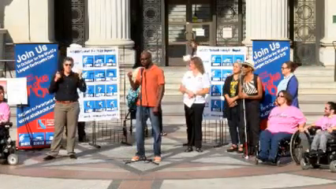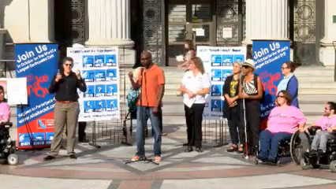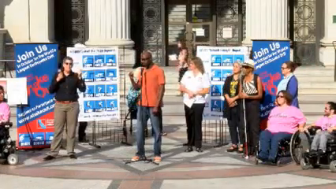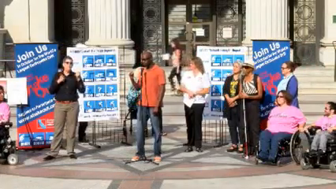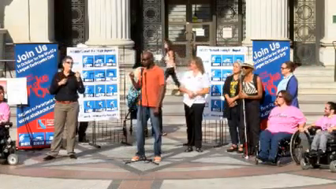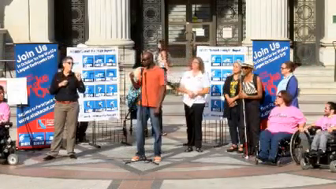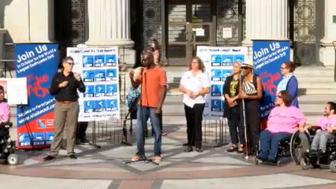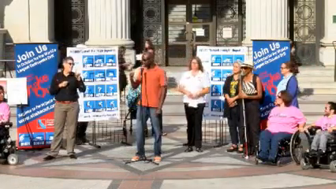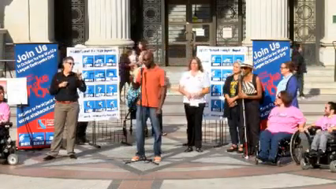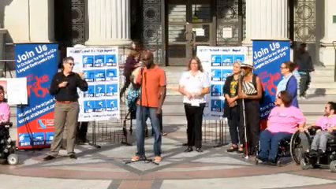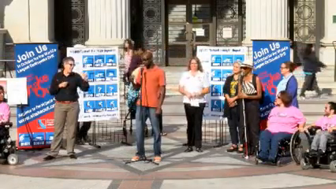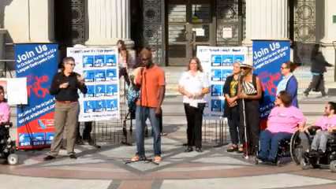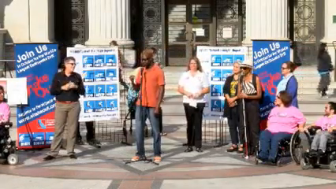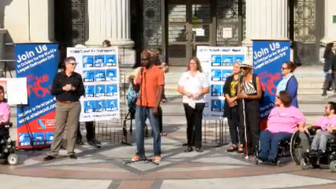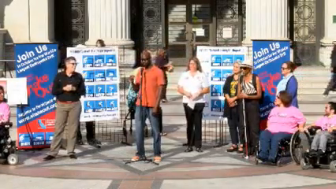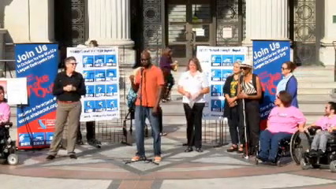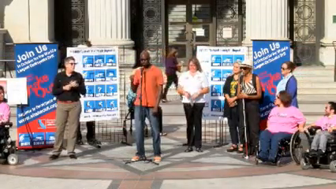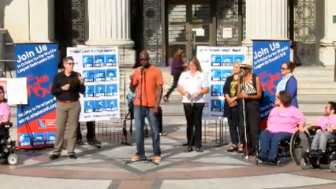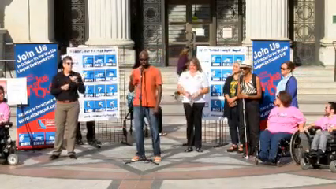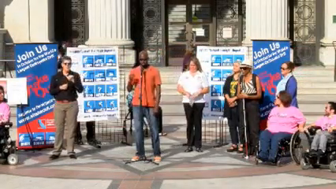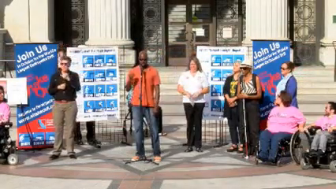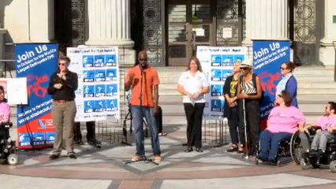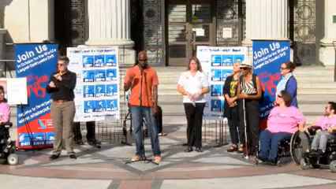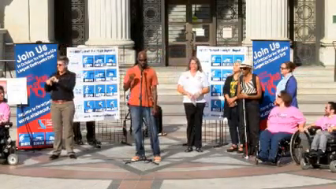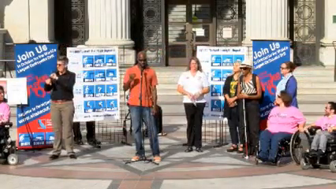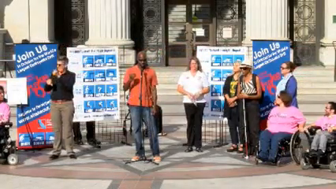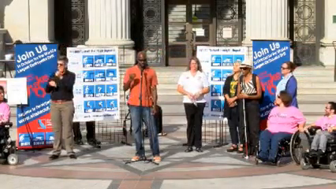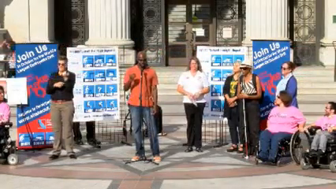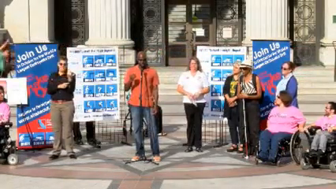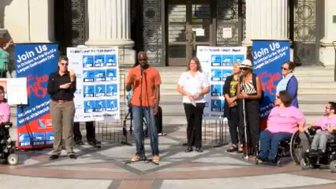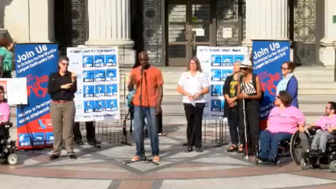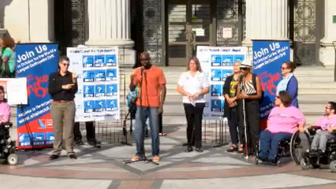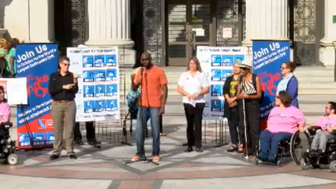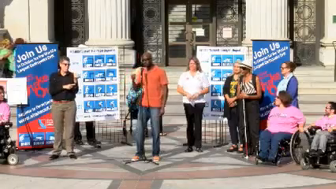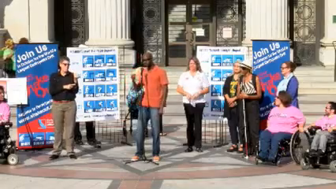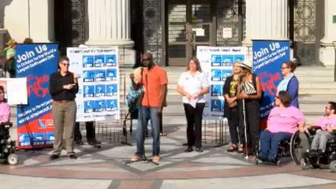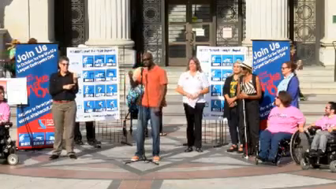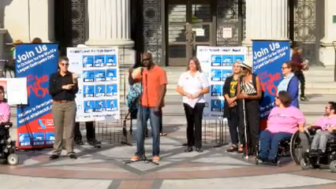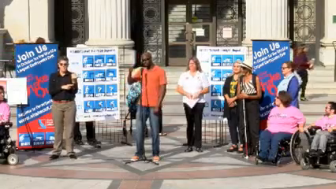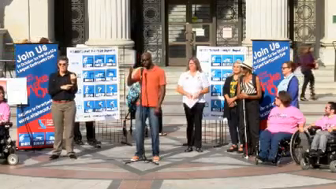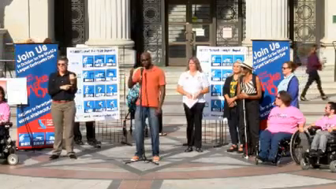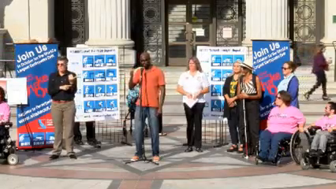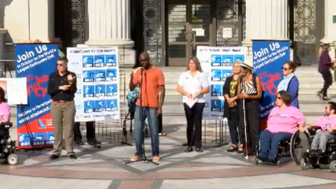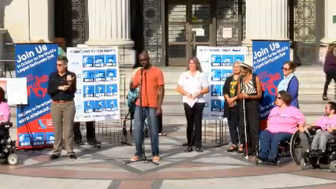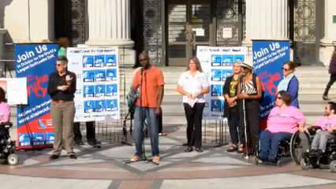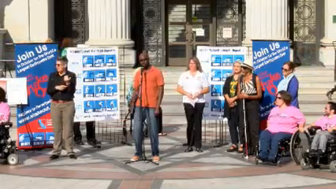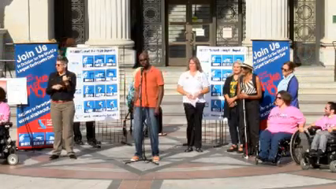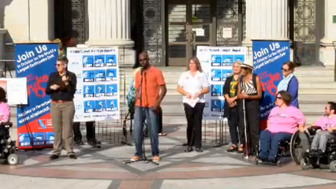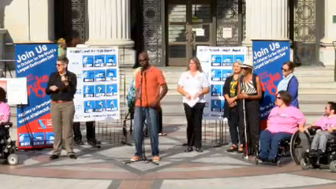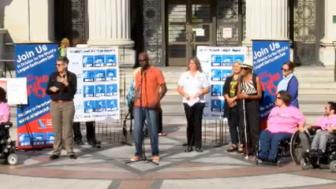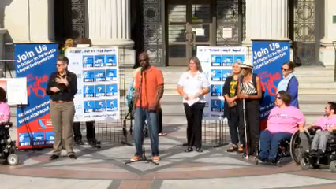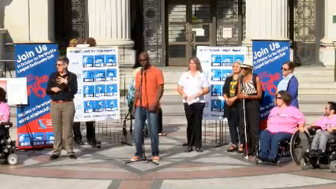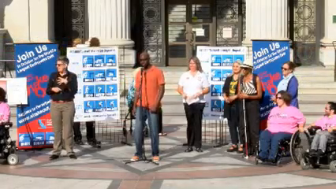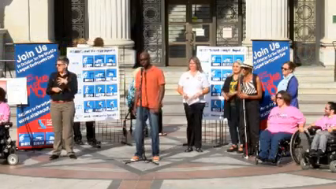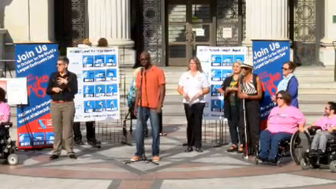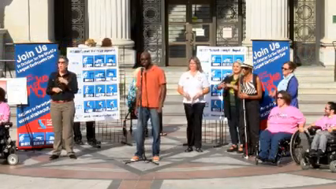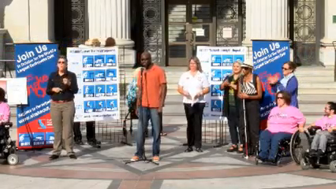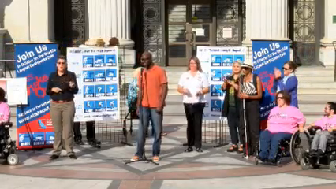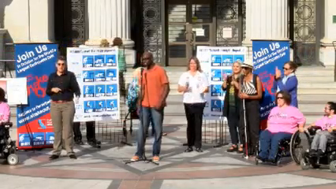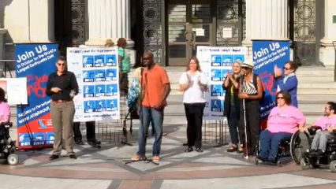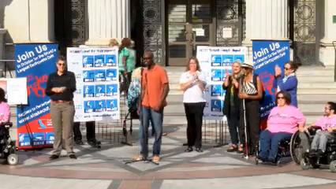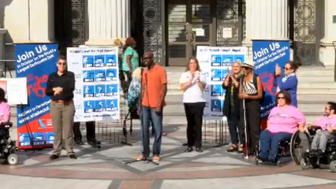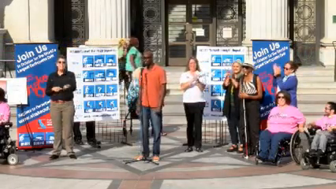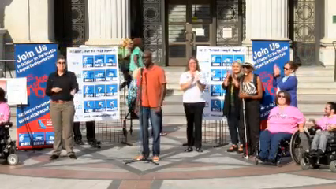today, 10-15 is also White Cane Day. All my friends out there in the blind community, wave your white canes.